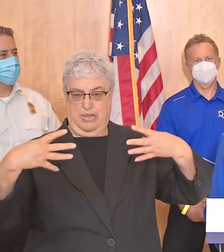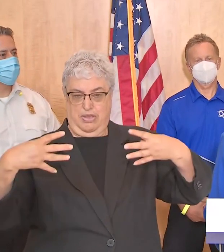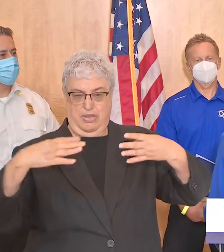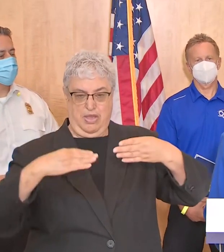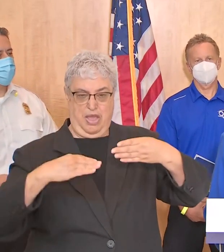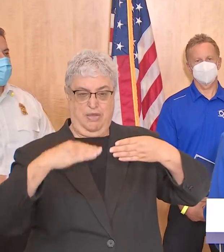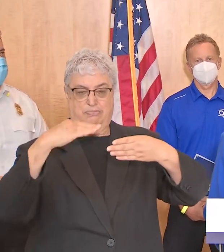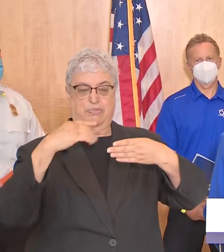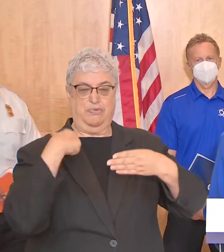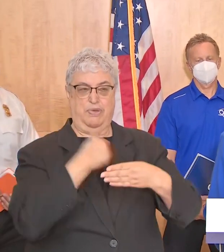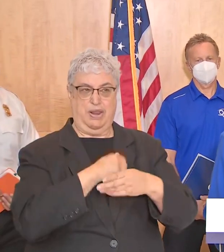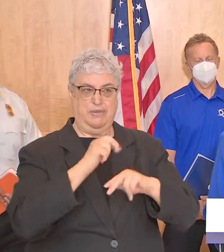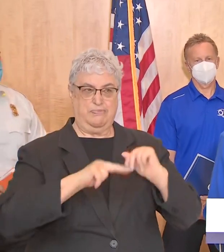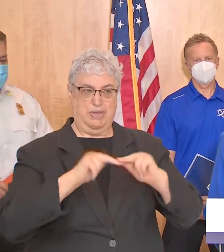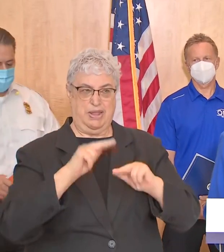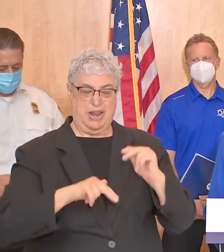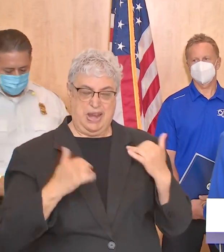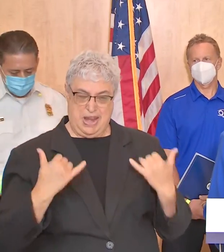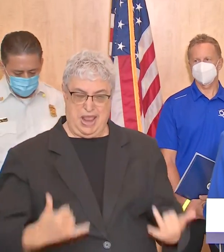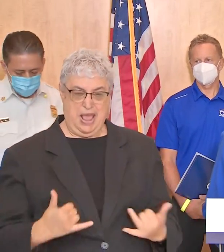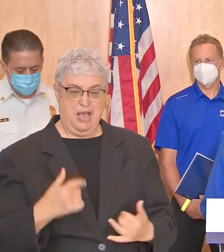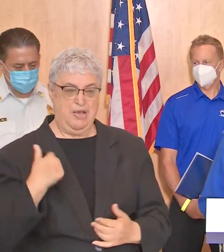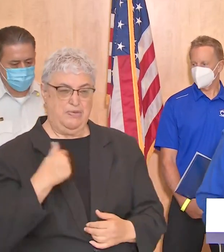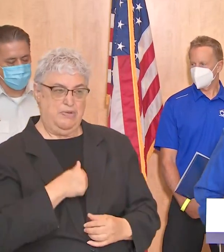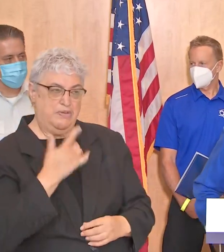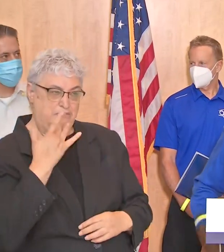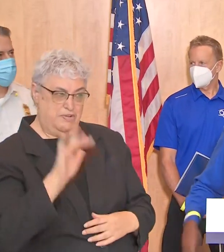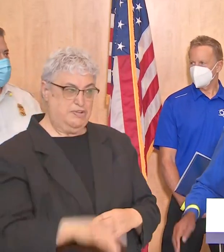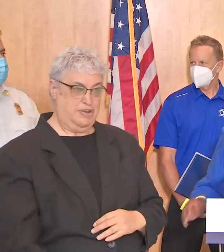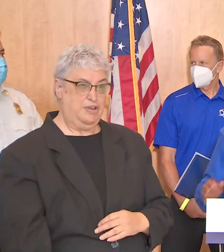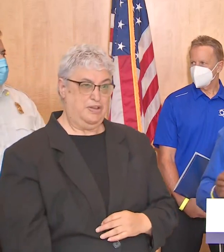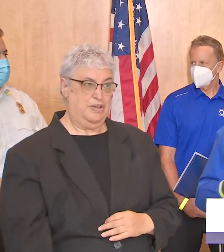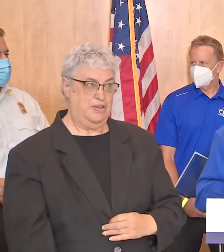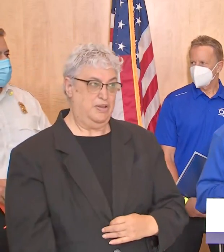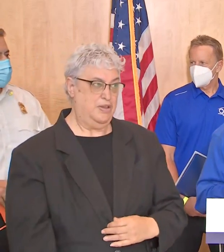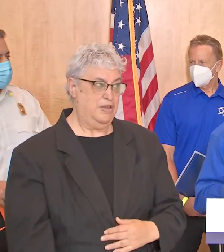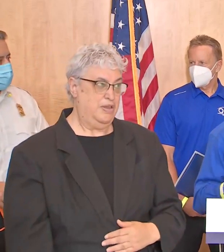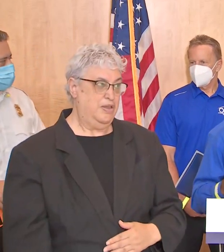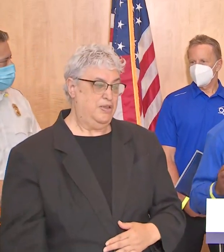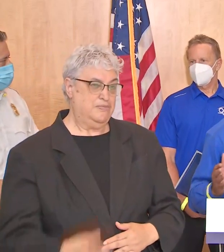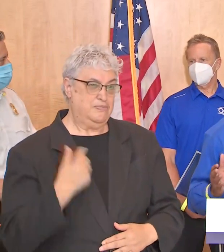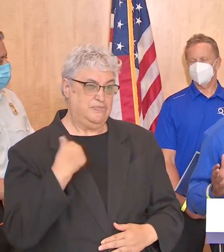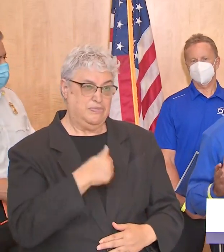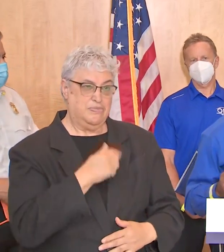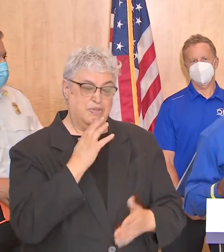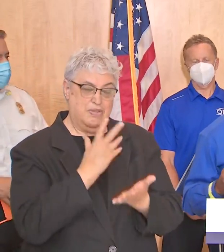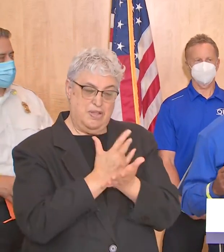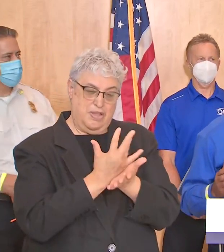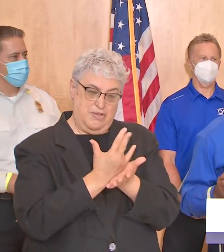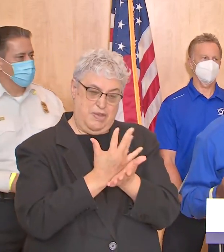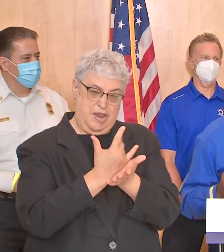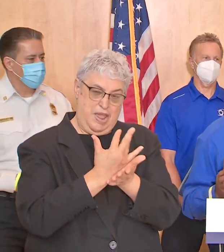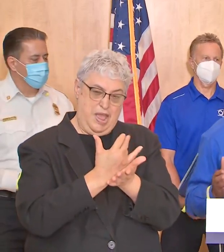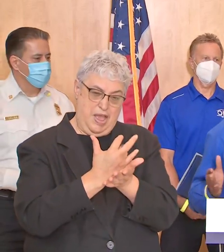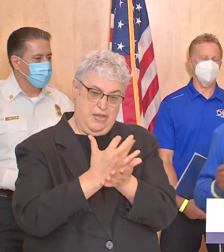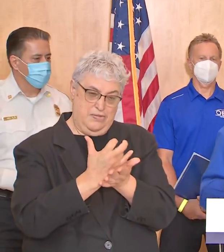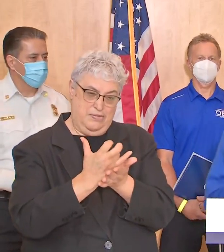it yesterday we are just very fortunate but let me tell you we are running out of uh